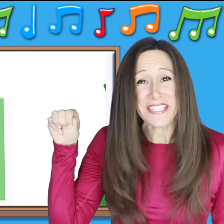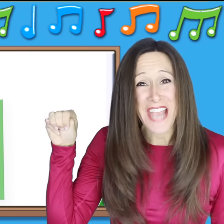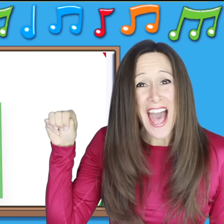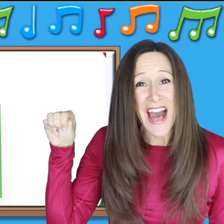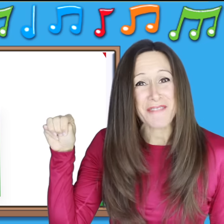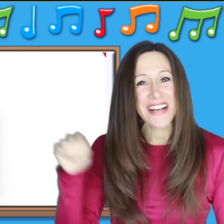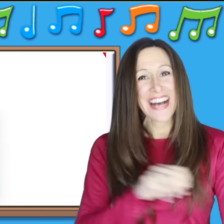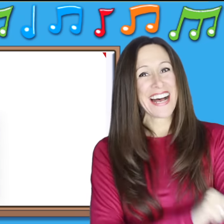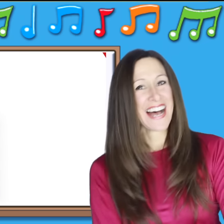job!